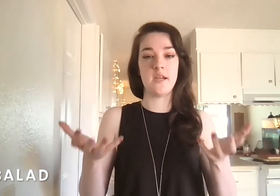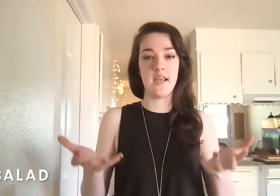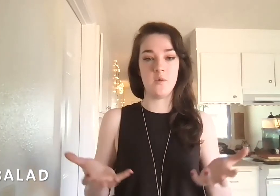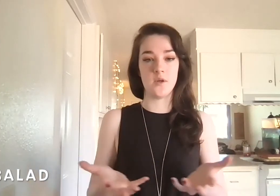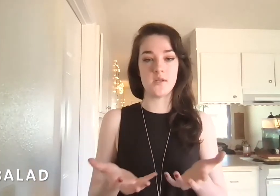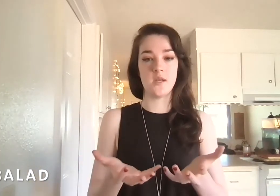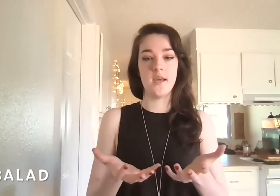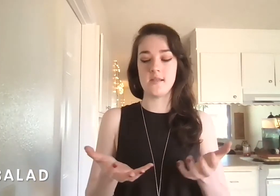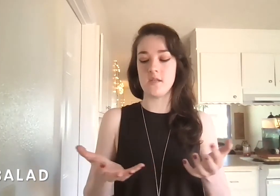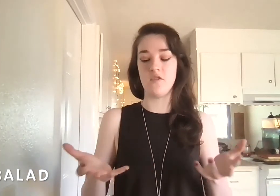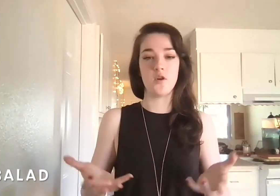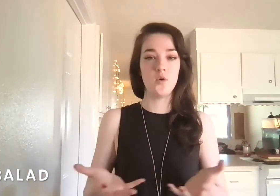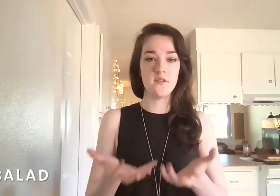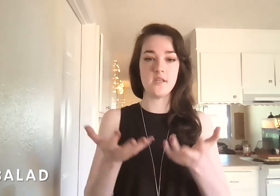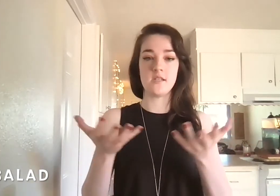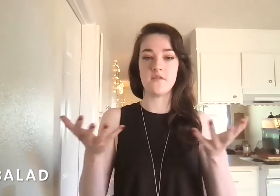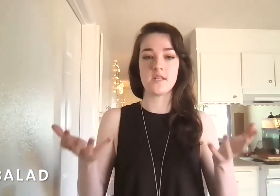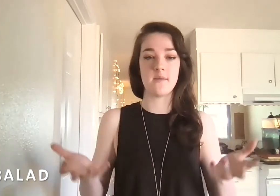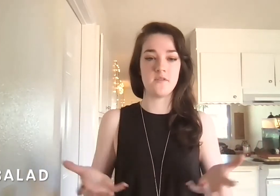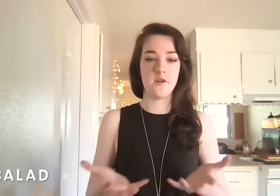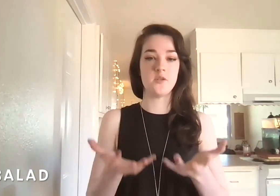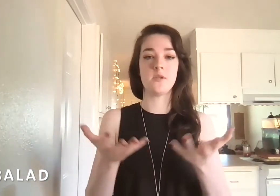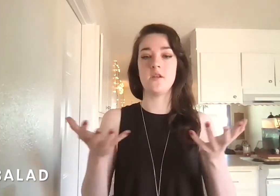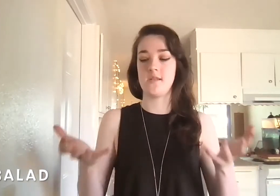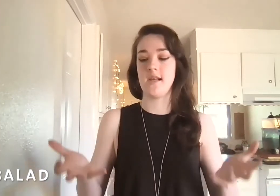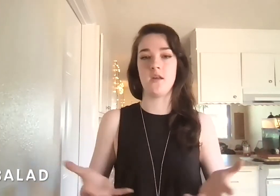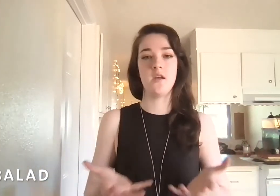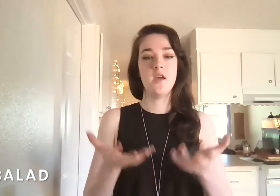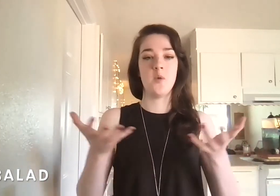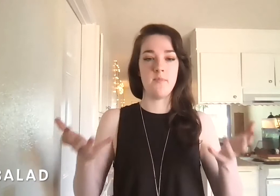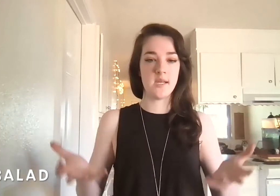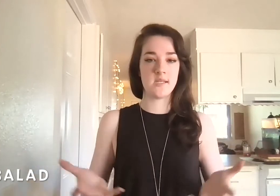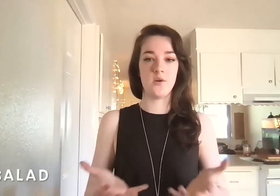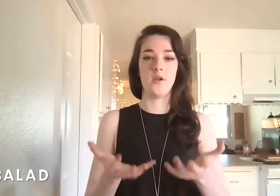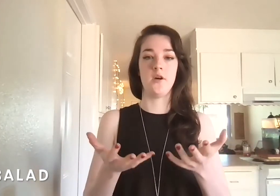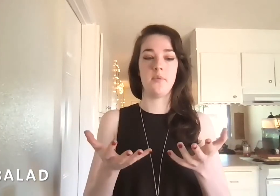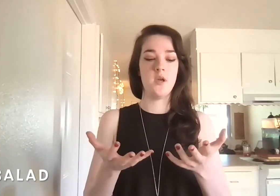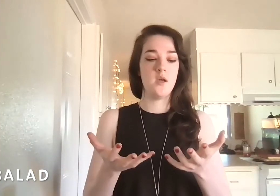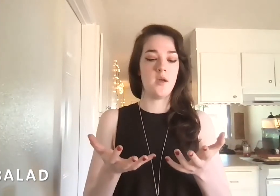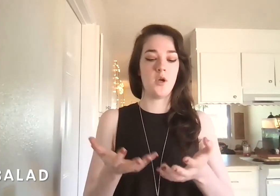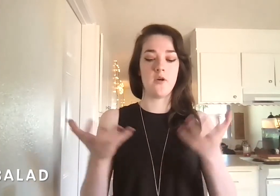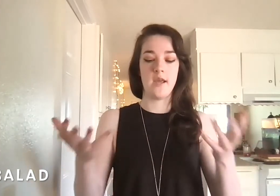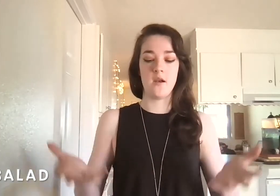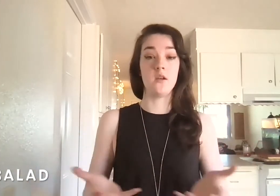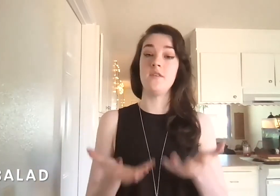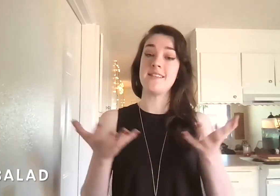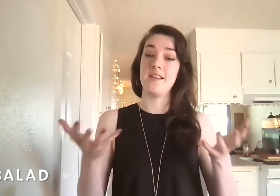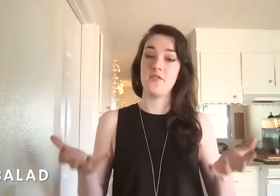inwards. It's as if we've got all of these different types of vegetables in our salad, and we're mixing it all up, and we're creating a lovely salad for